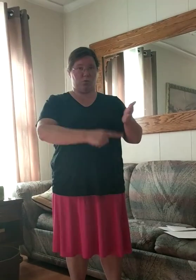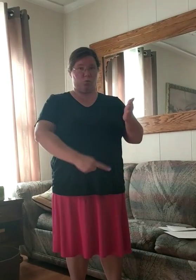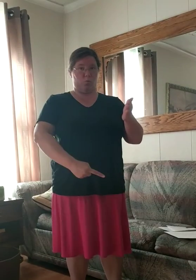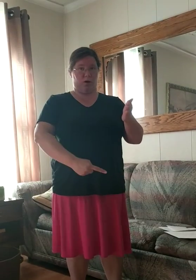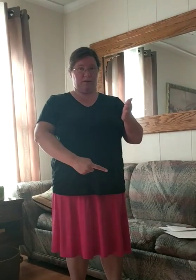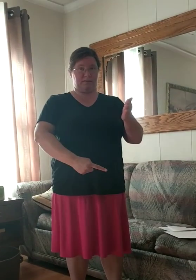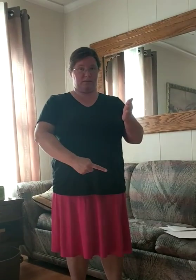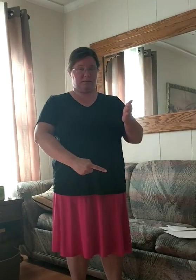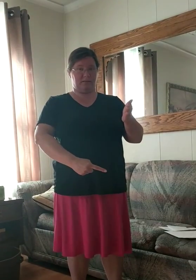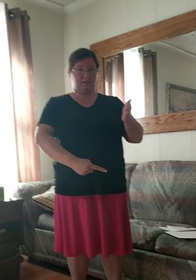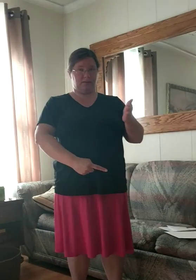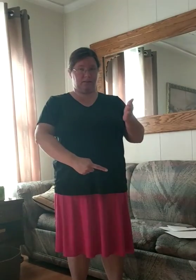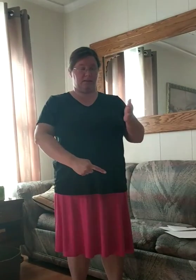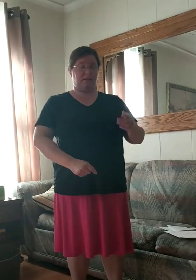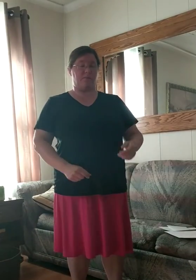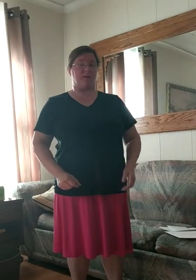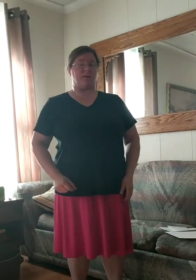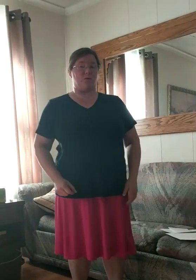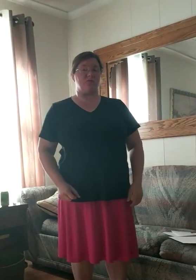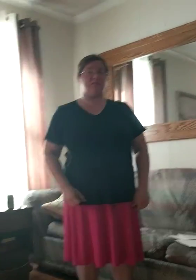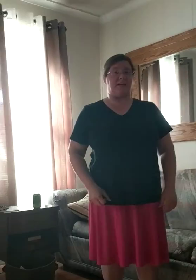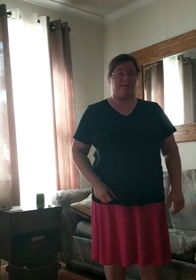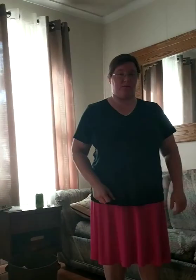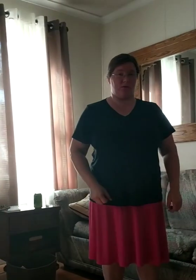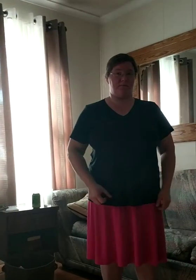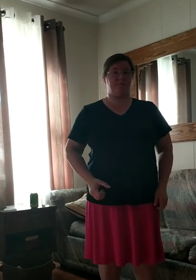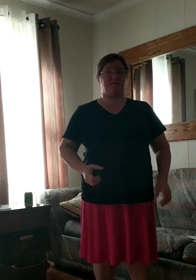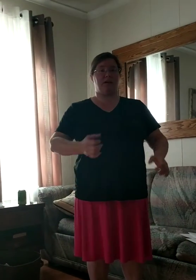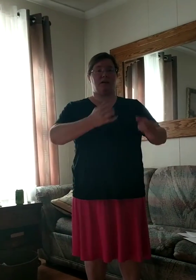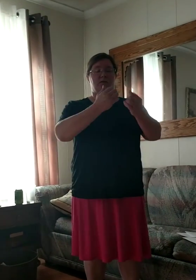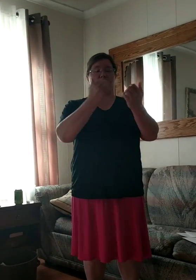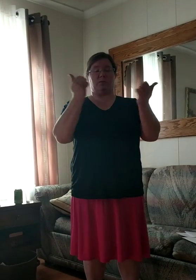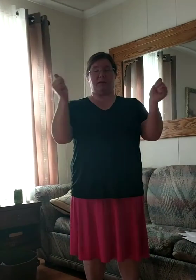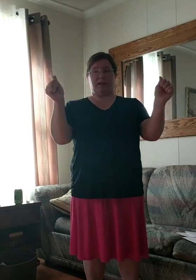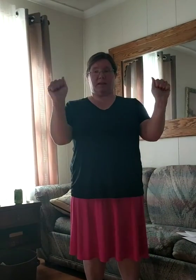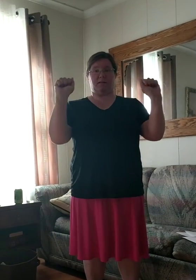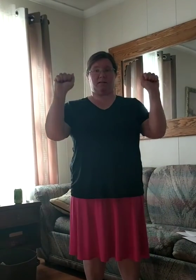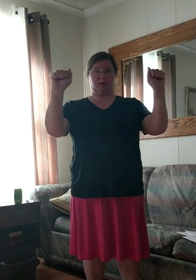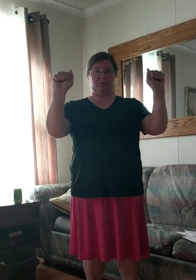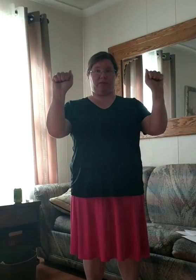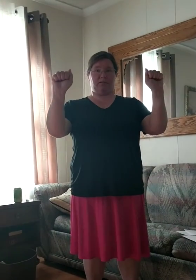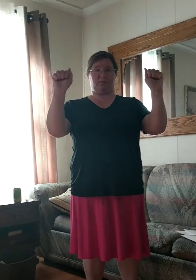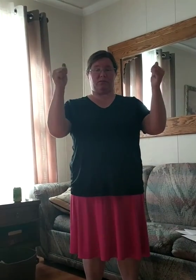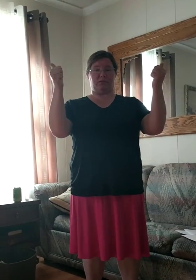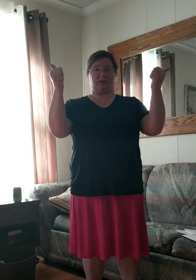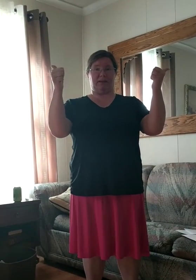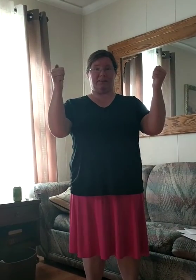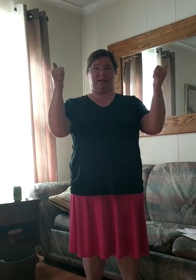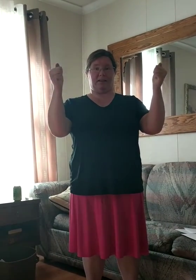What. Then we're going to go savior. So, we're taking our fist, which is our S hand.